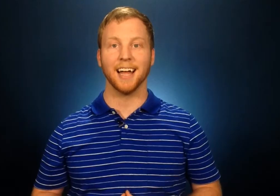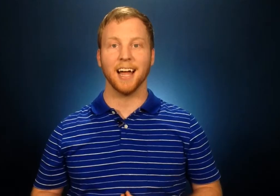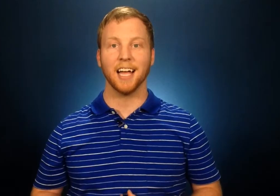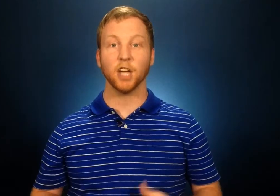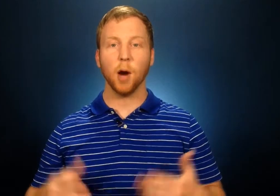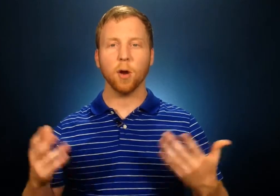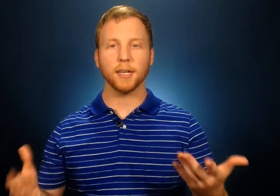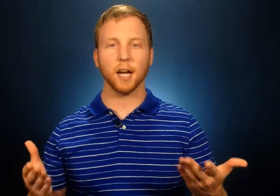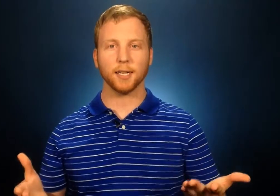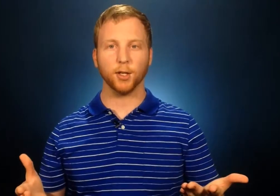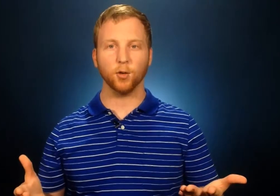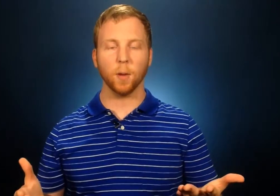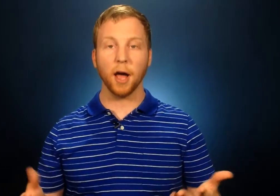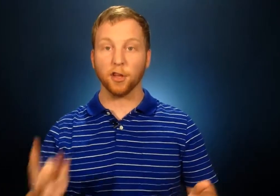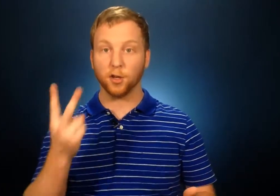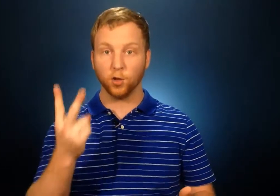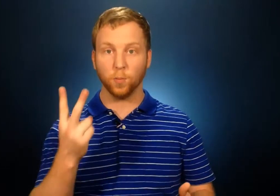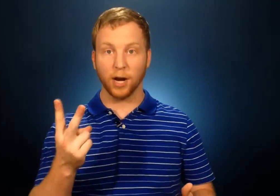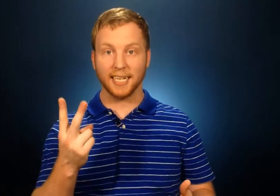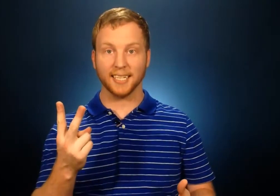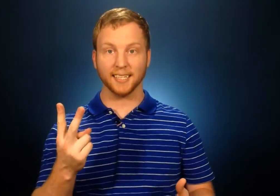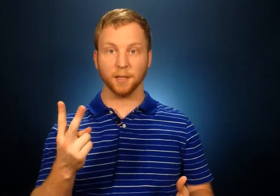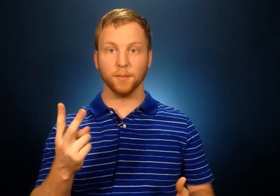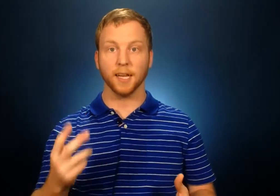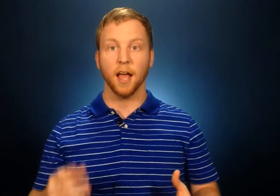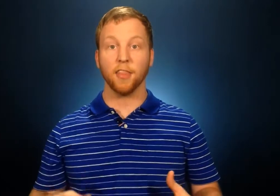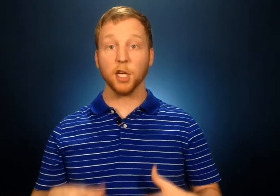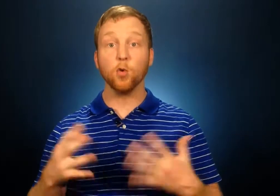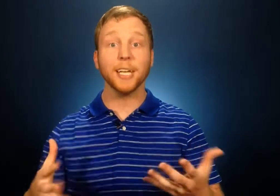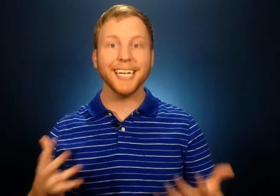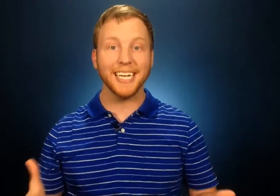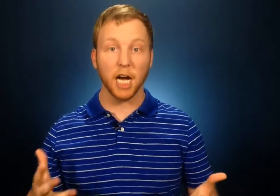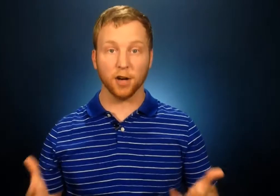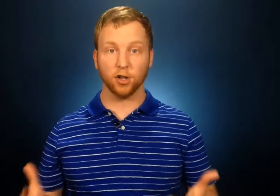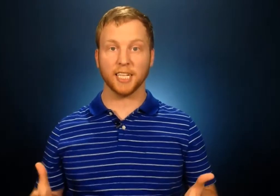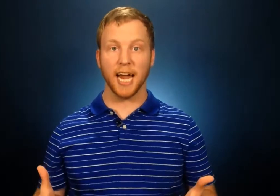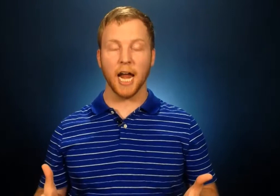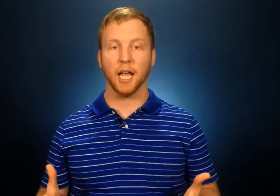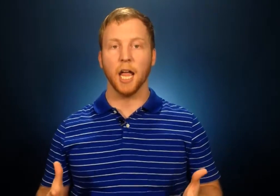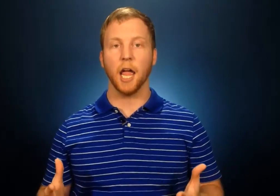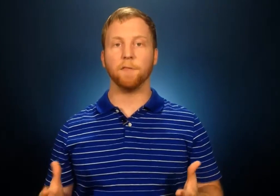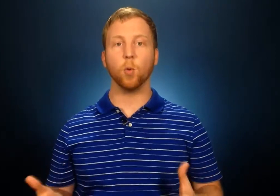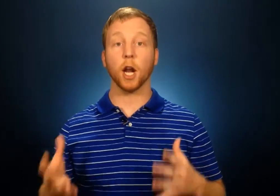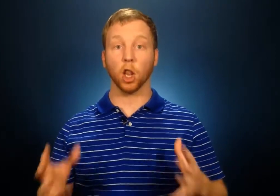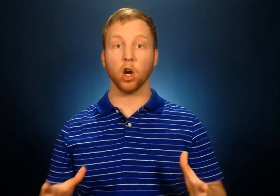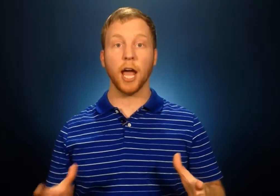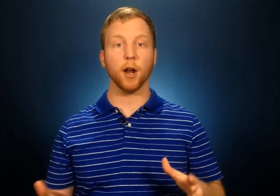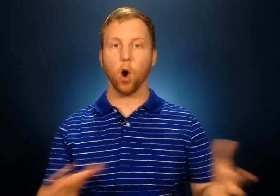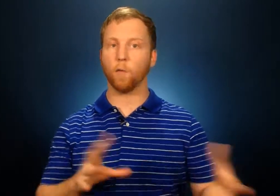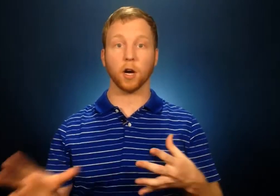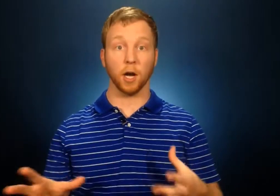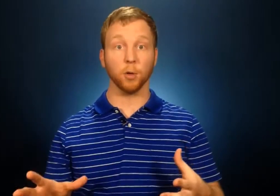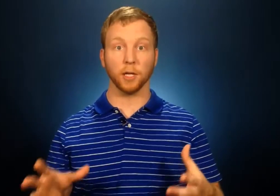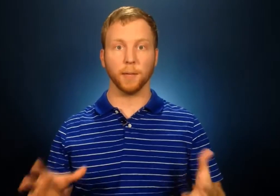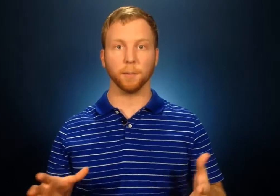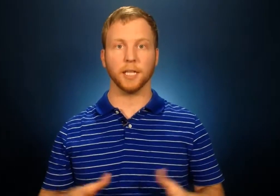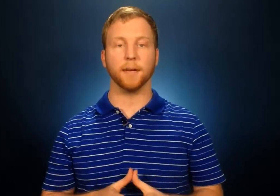So I want to talk to you about the two brain systems that you really need to understand if you want to learn how to overcome your limiting beliefs.